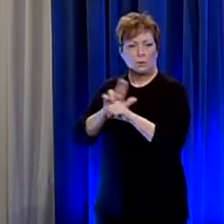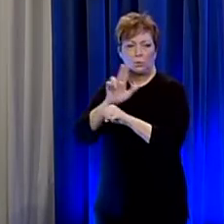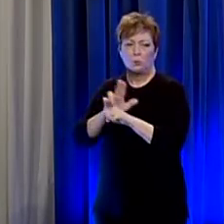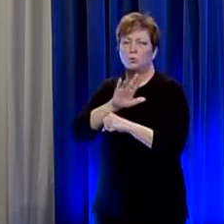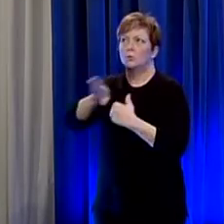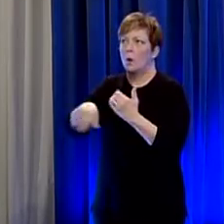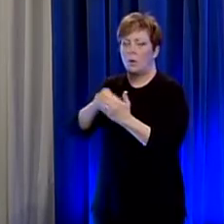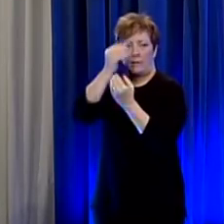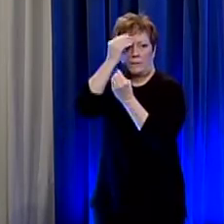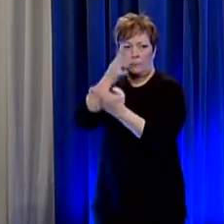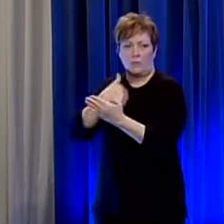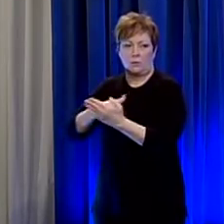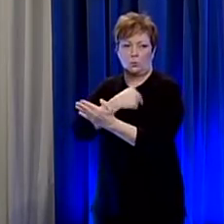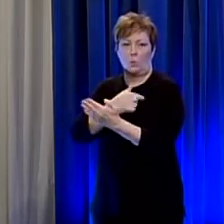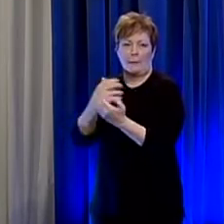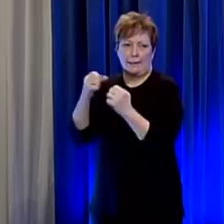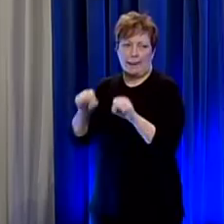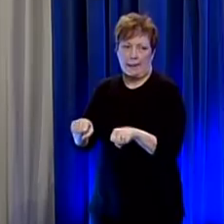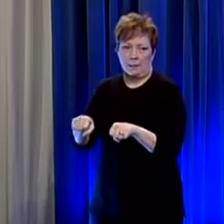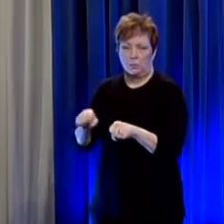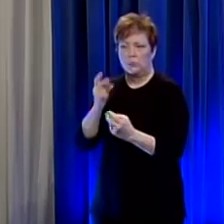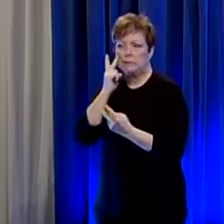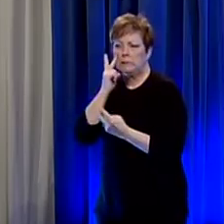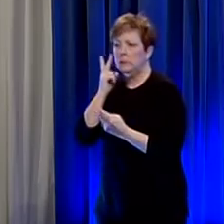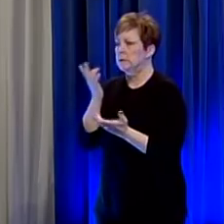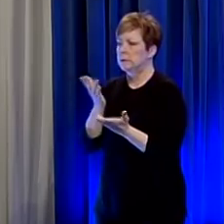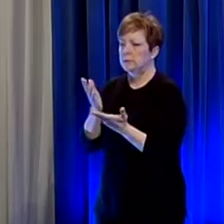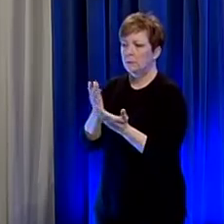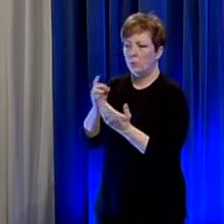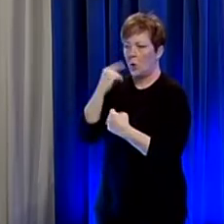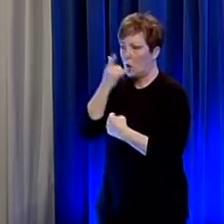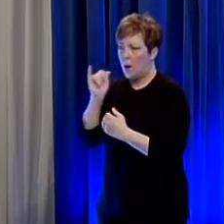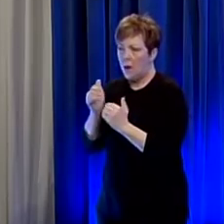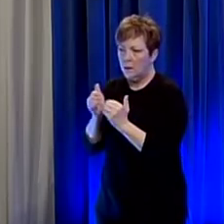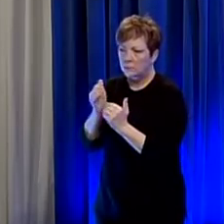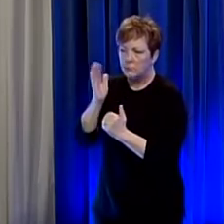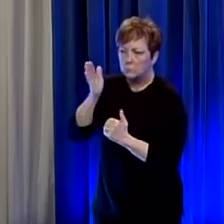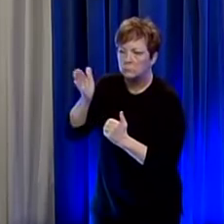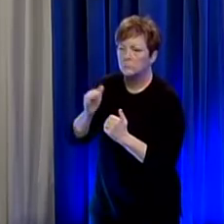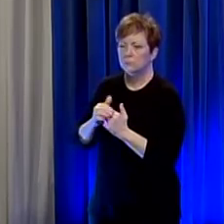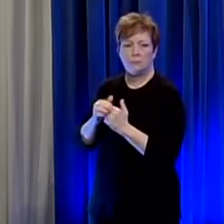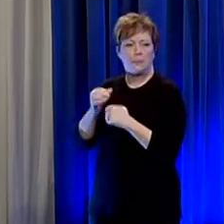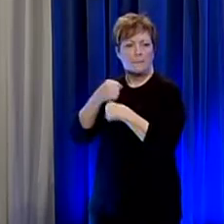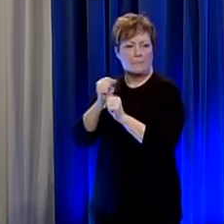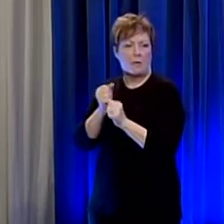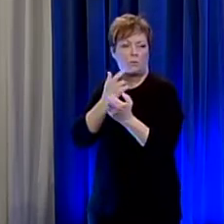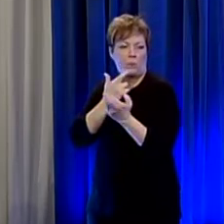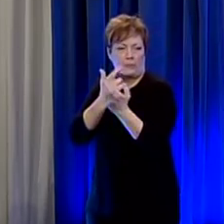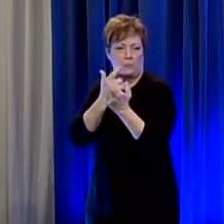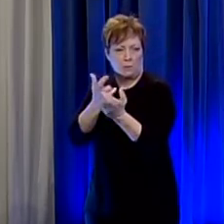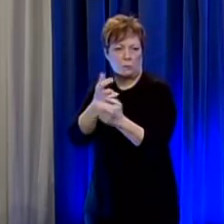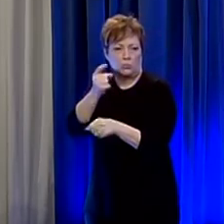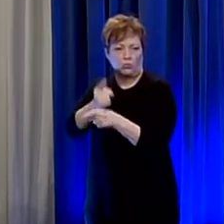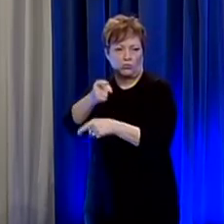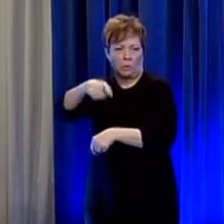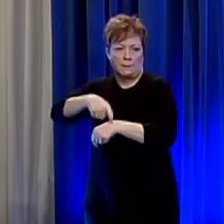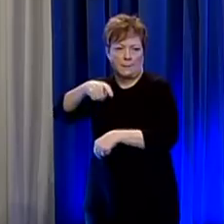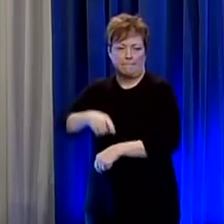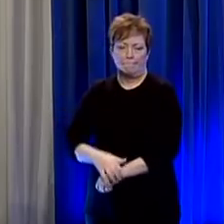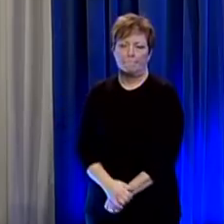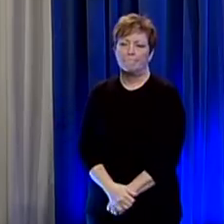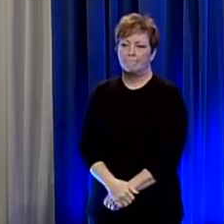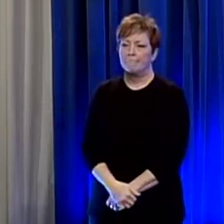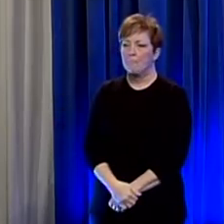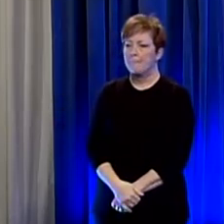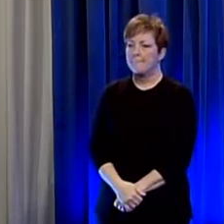available information that we can to see what the course of this epidemic is going to look like in alabama and then we can make our recommendations at the right time i